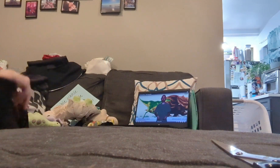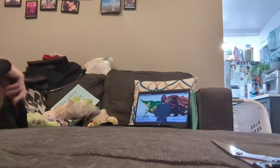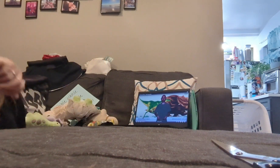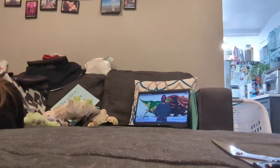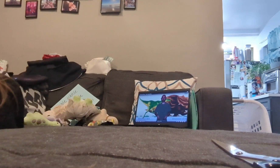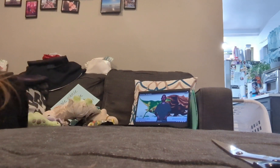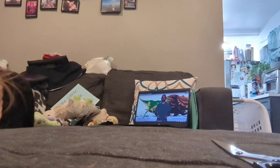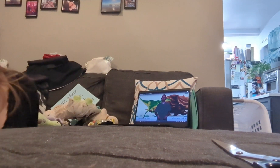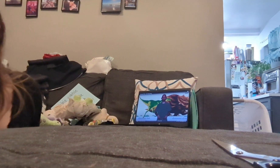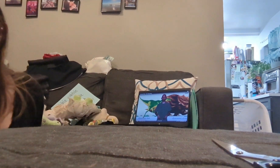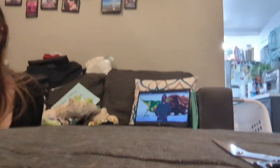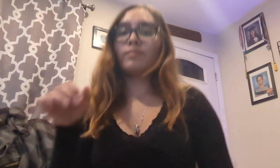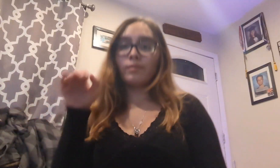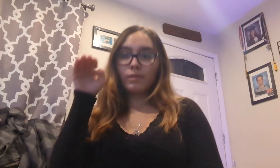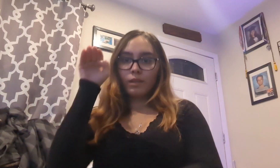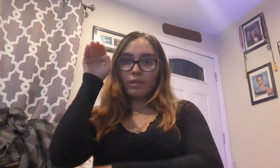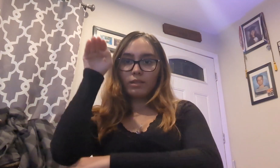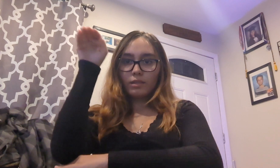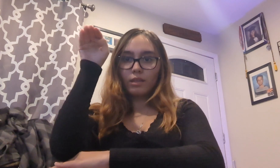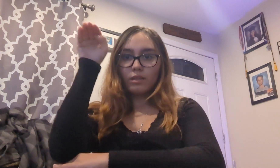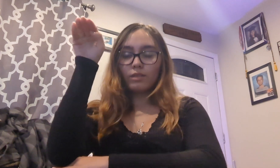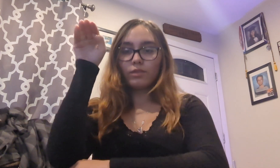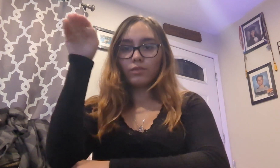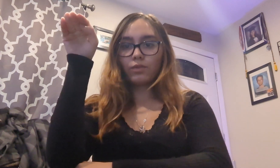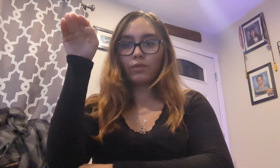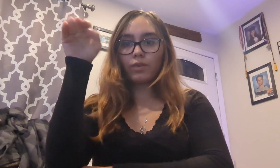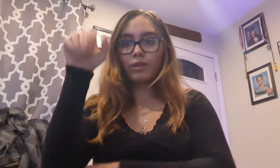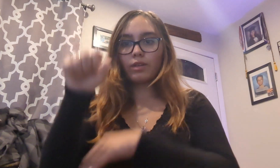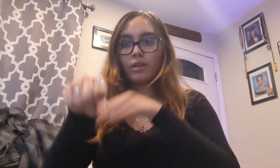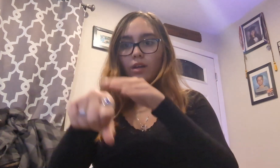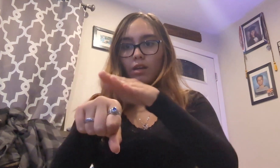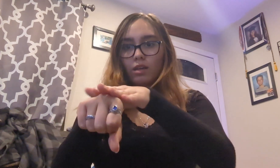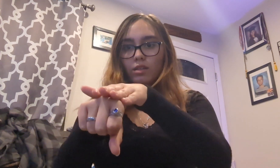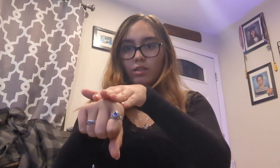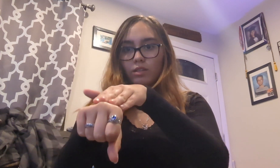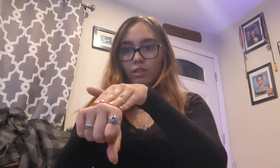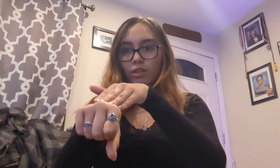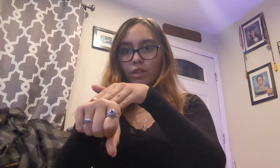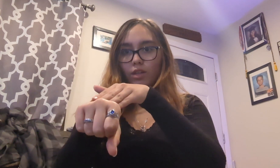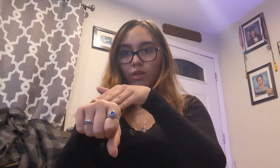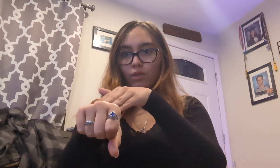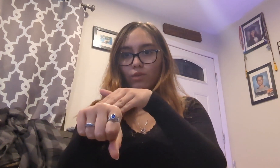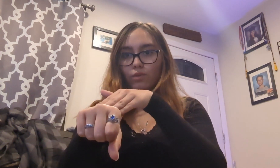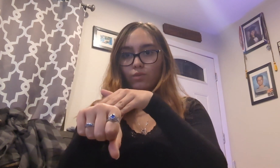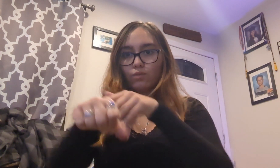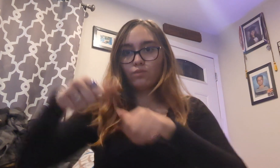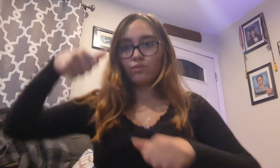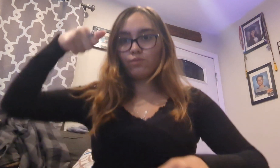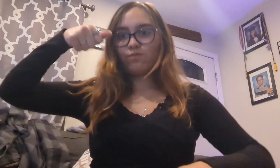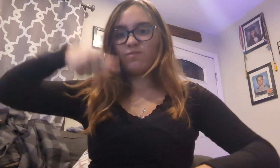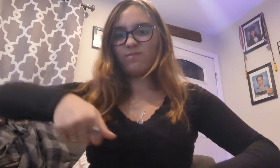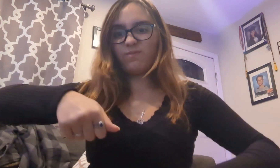Let's go next to that. Definitely nightmares, like a testicle. D, you will die,.A. I mean, if you could die.